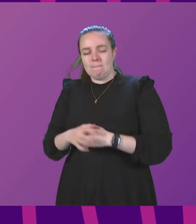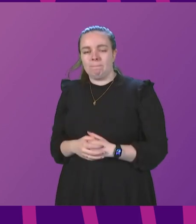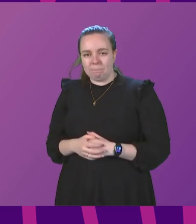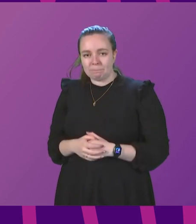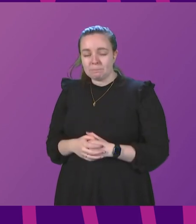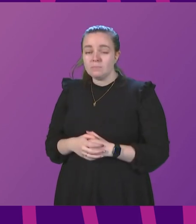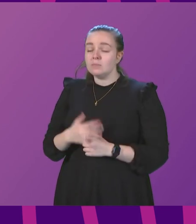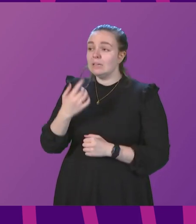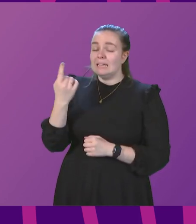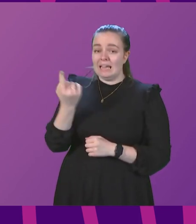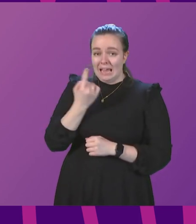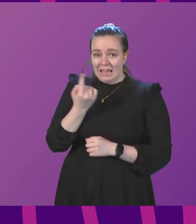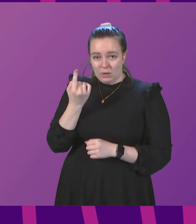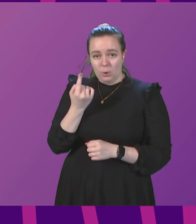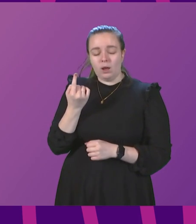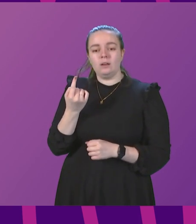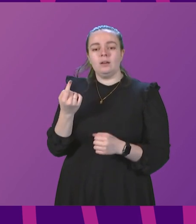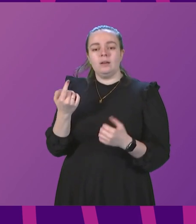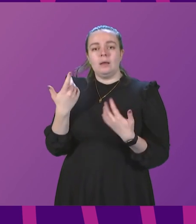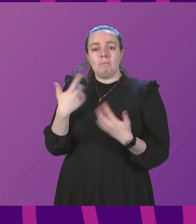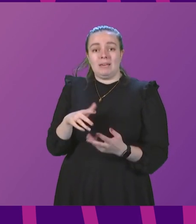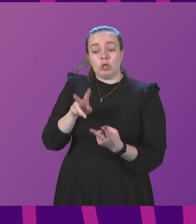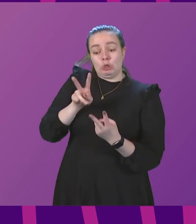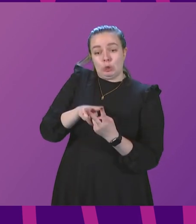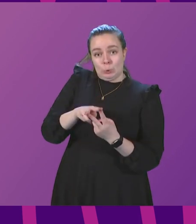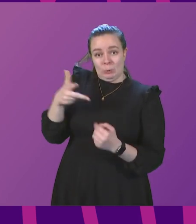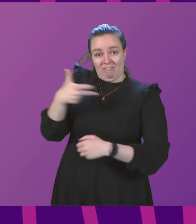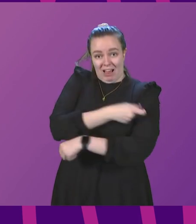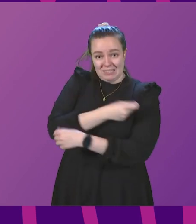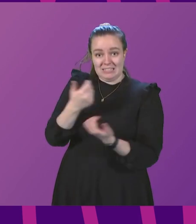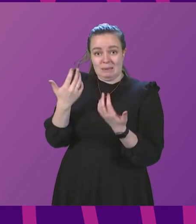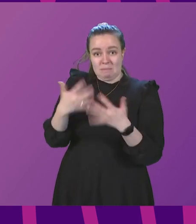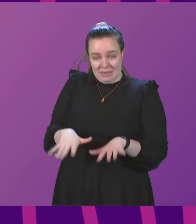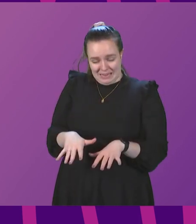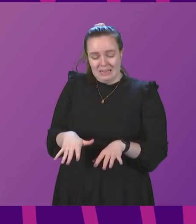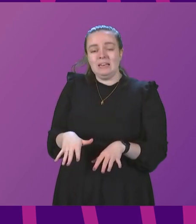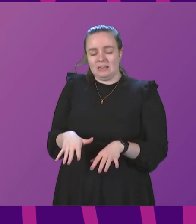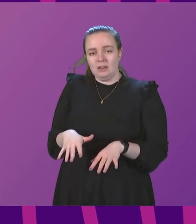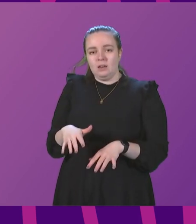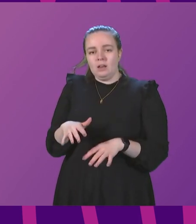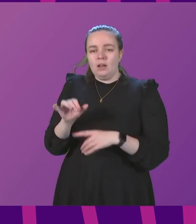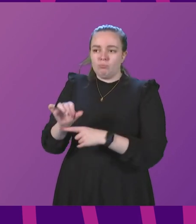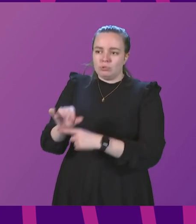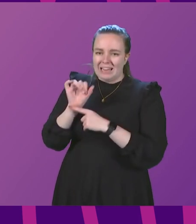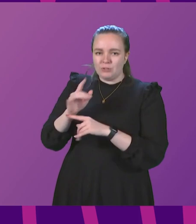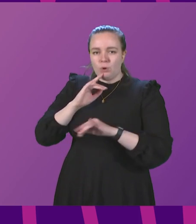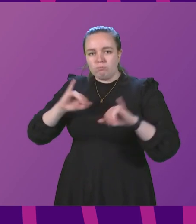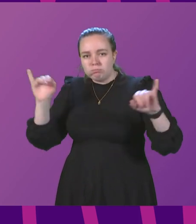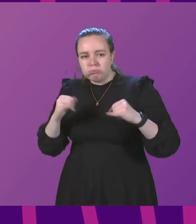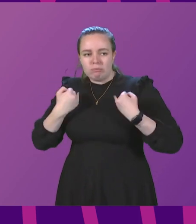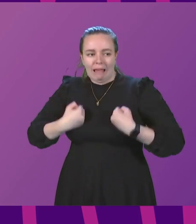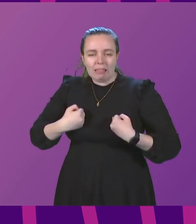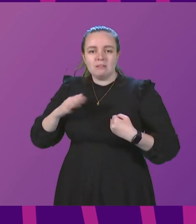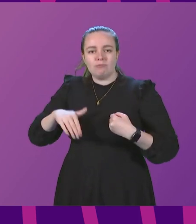For anyone who has had just two vaccinations, and this is an important point, protection against serious illness from COVID